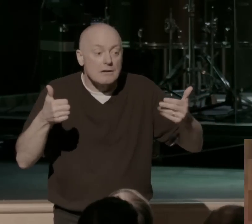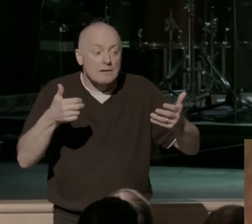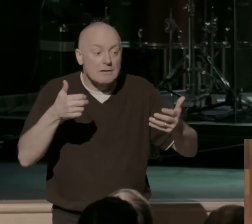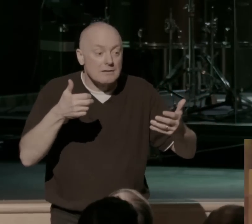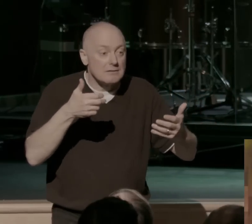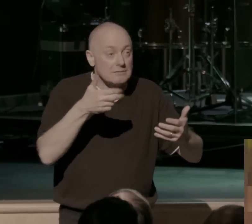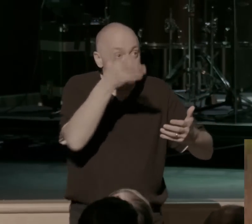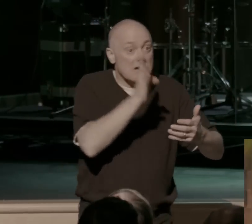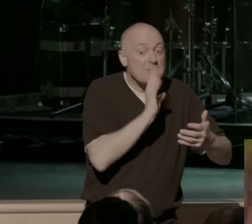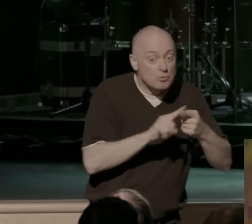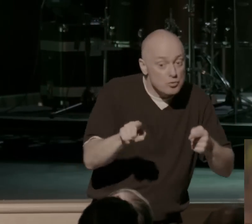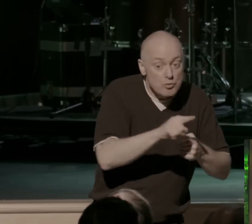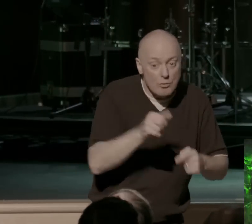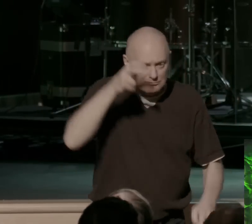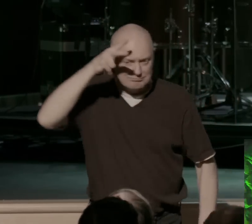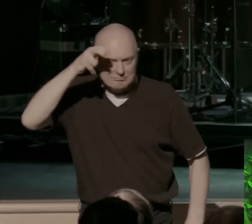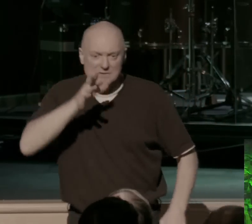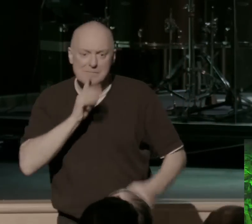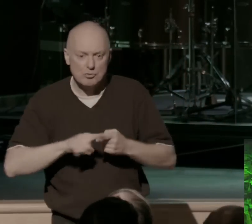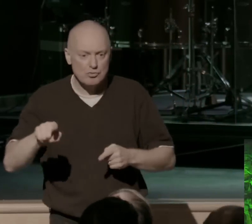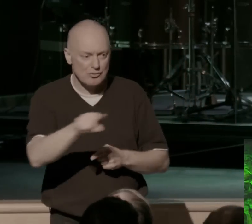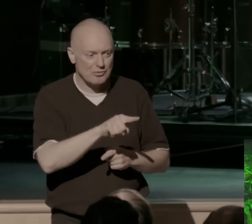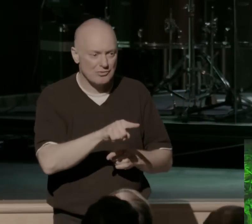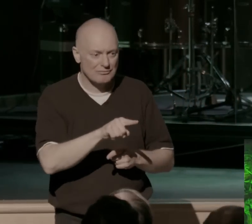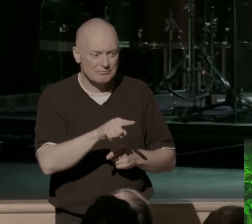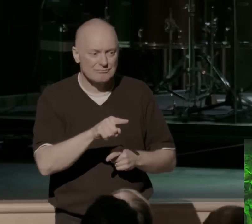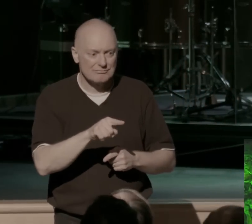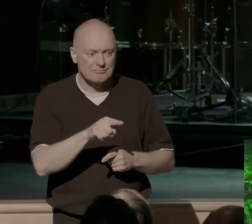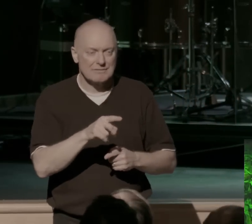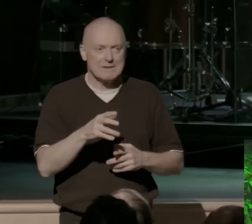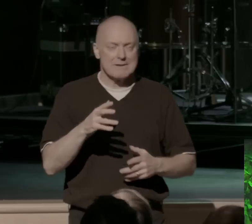And in that moment, as the evil one speaks, you can hear it as condemnation.